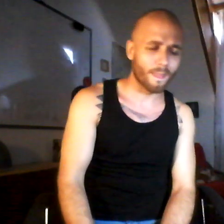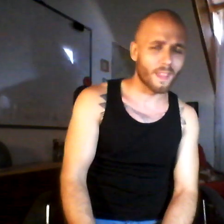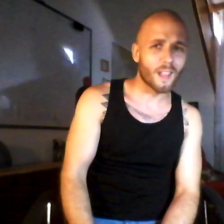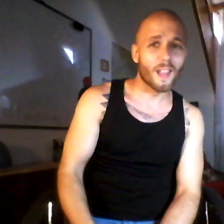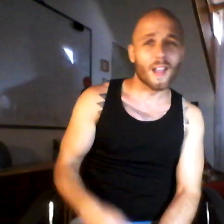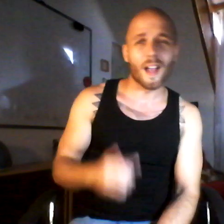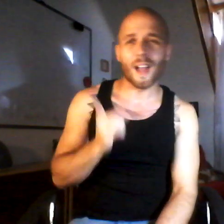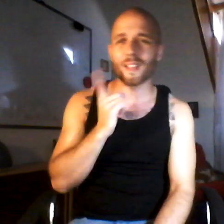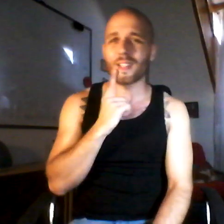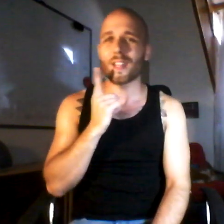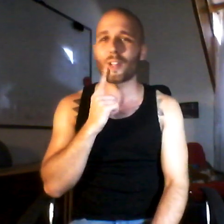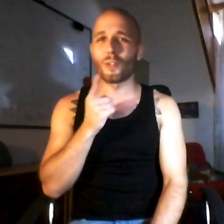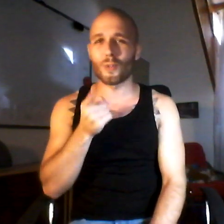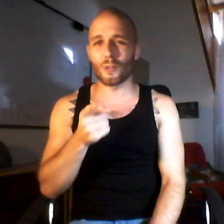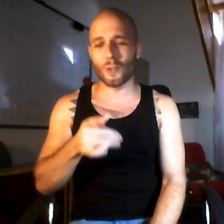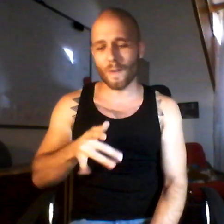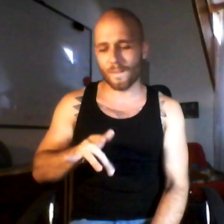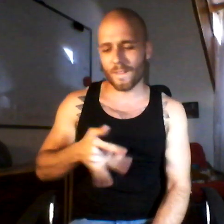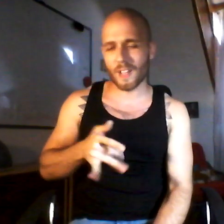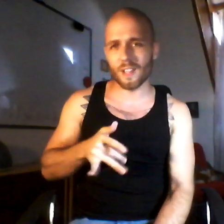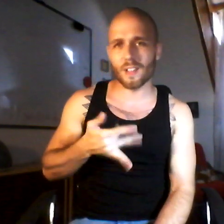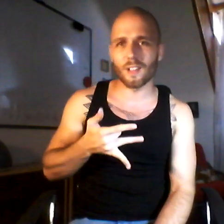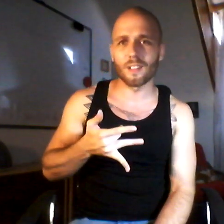I said, do you feel this?